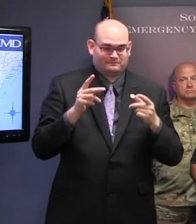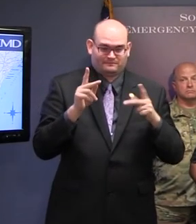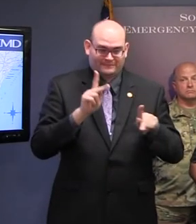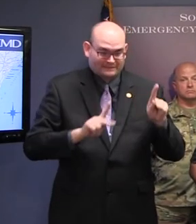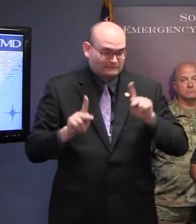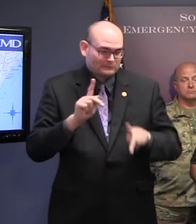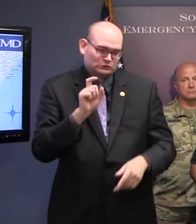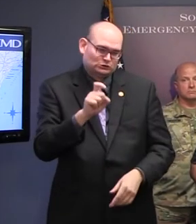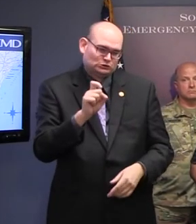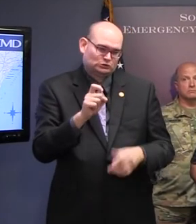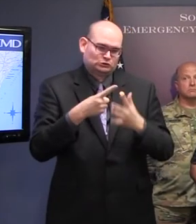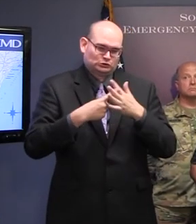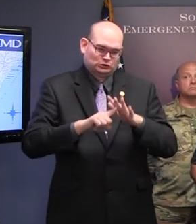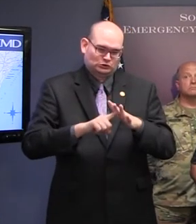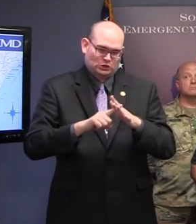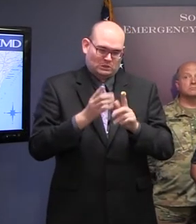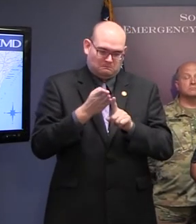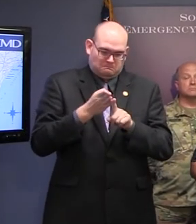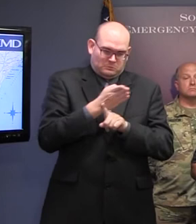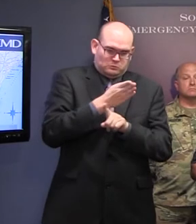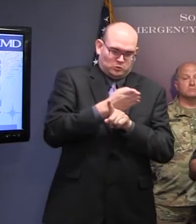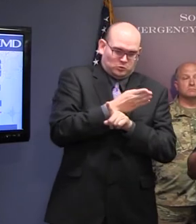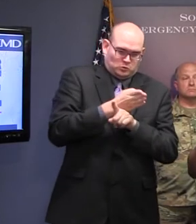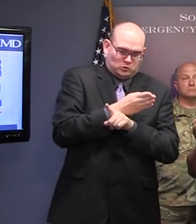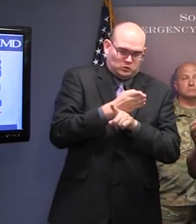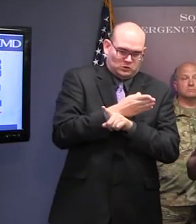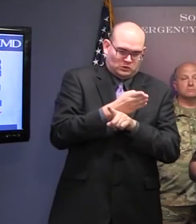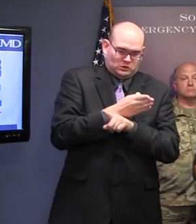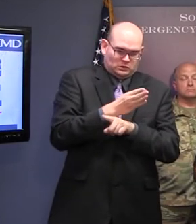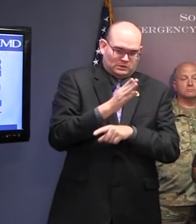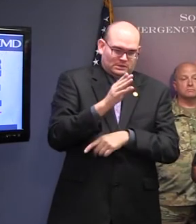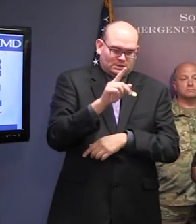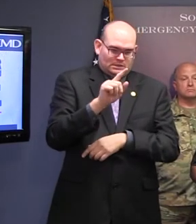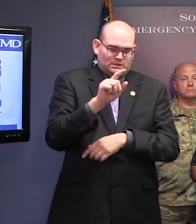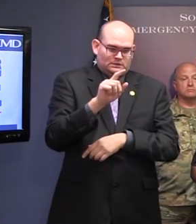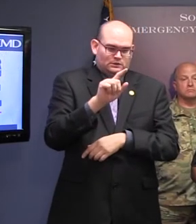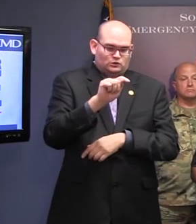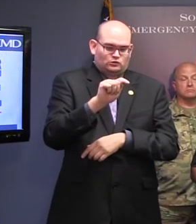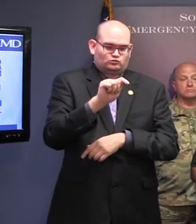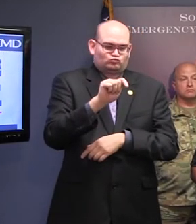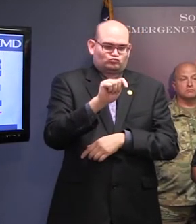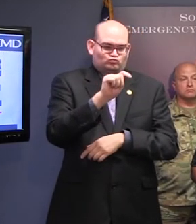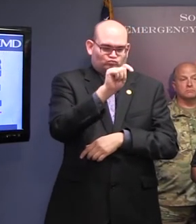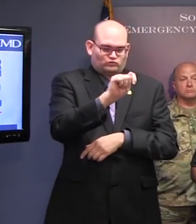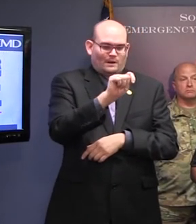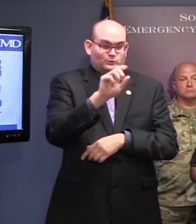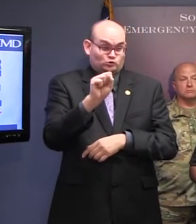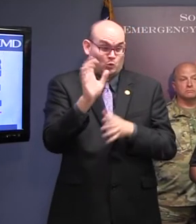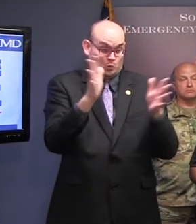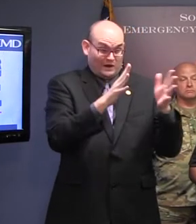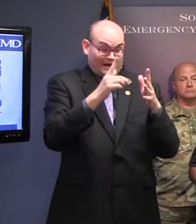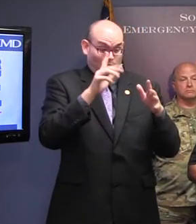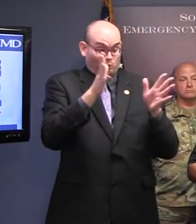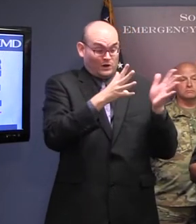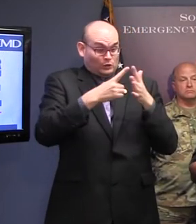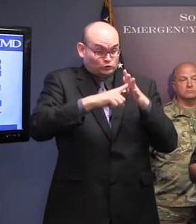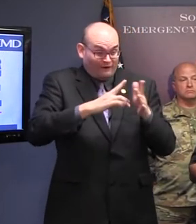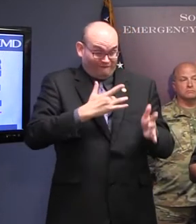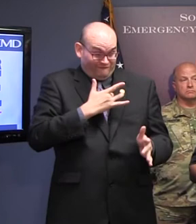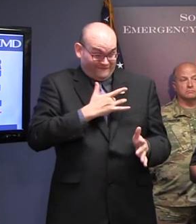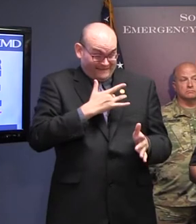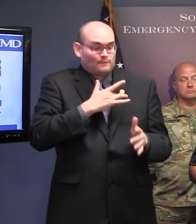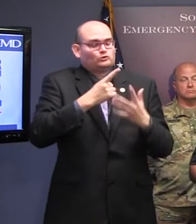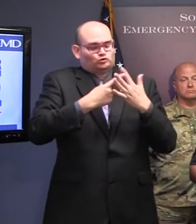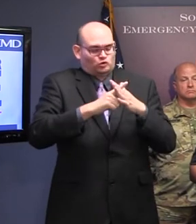onset of tropical storm force winds because, as we know, we don't want to, again, put our responders in peril, and we need to retrieve